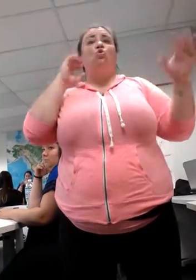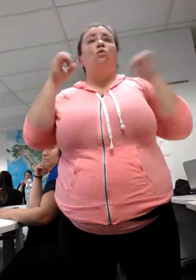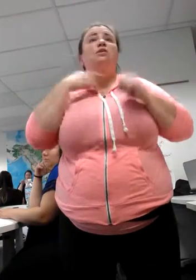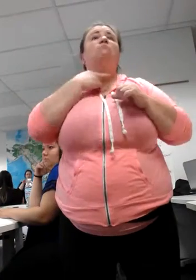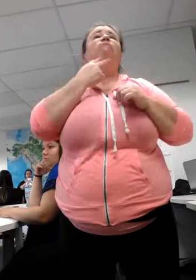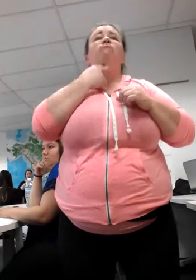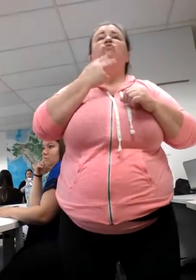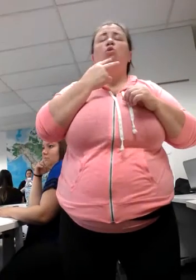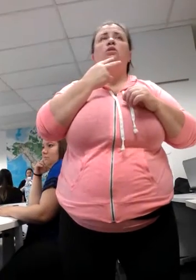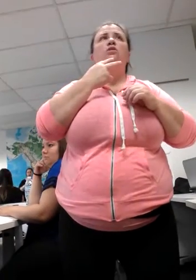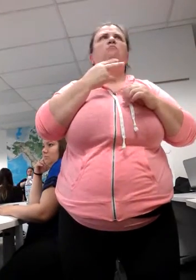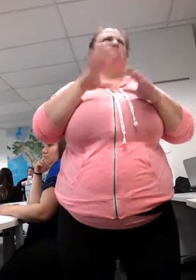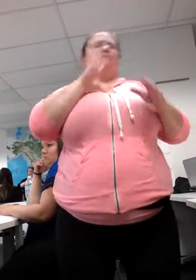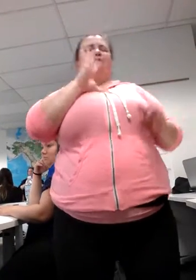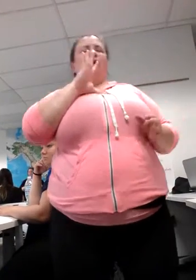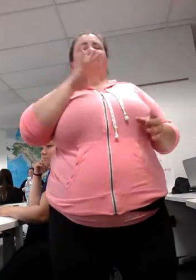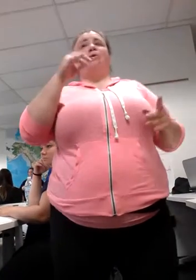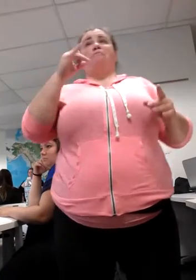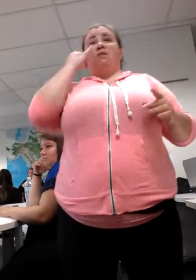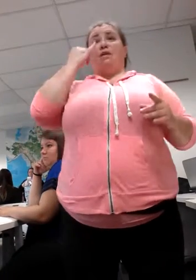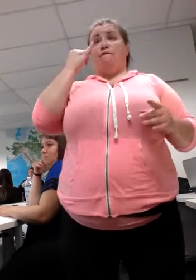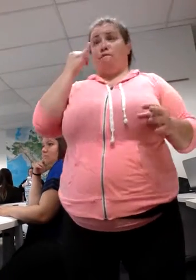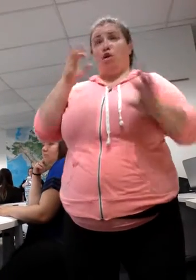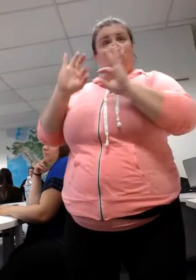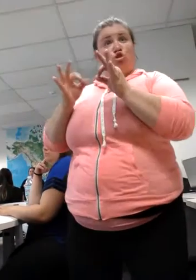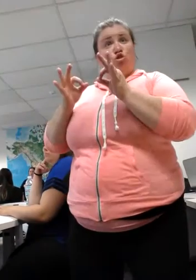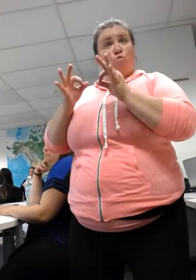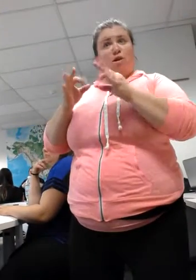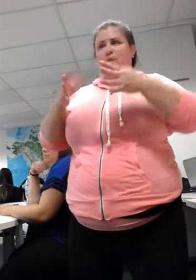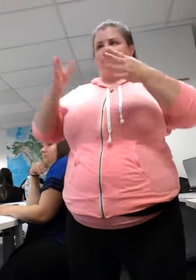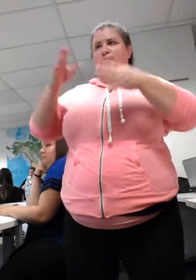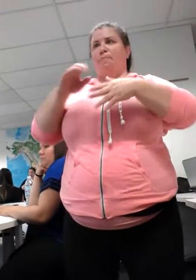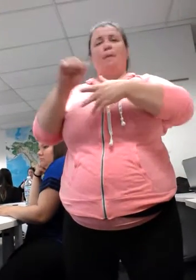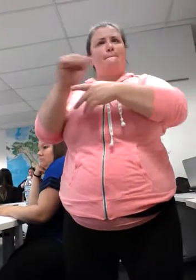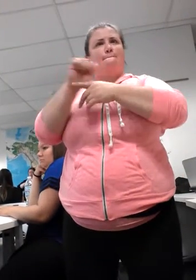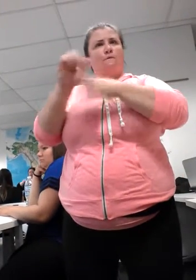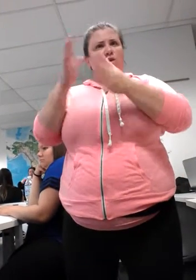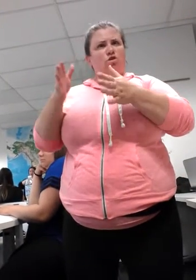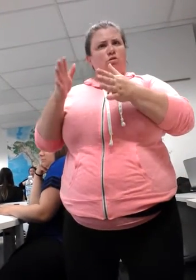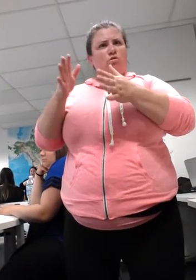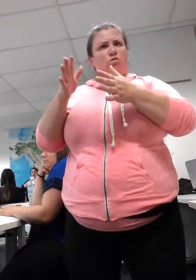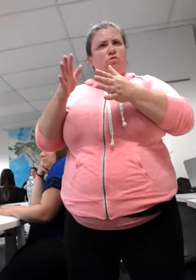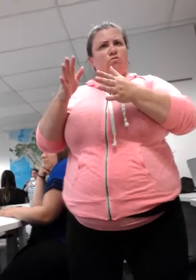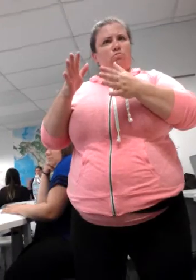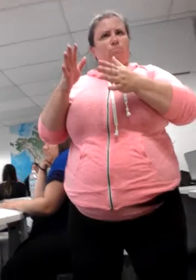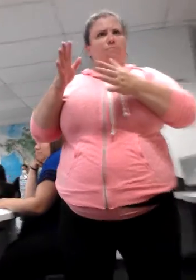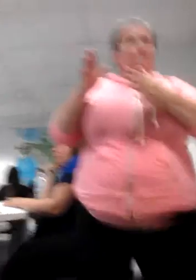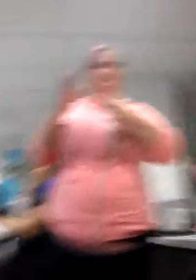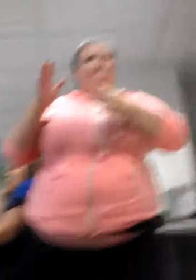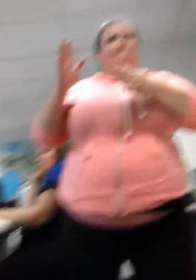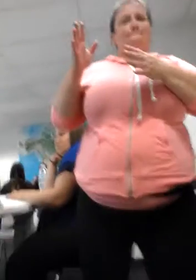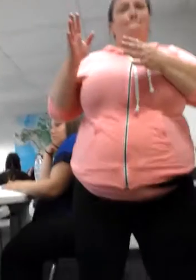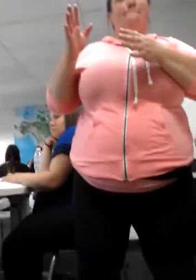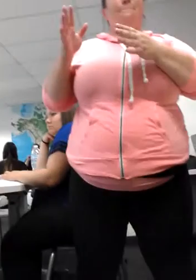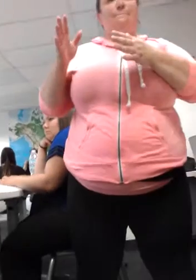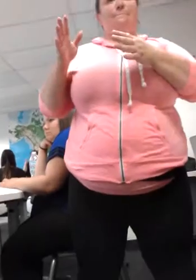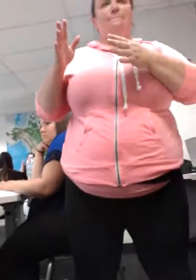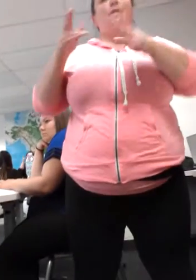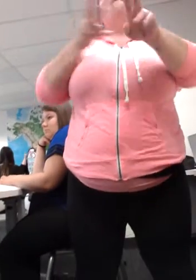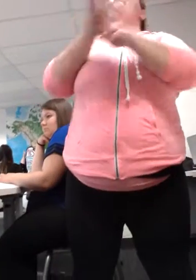working interpreters. When you are standing up in a room full of people, nobody wants to hear you step over, whisper, put your hands